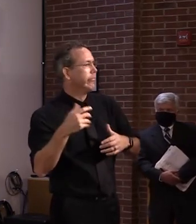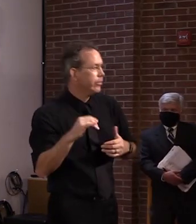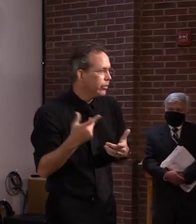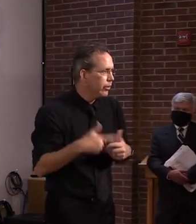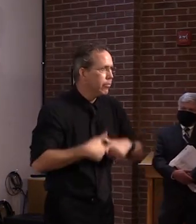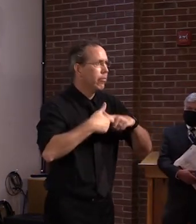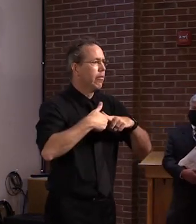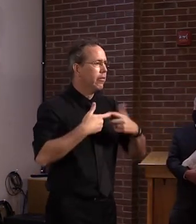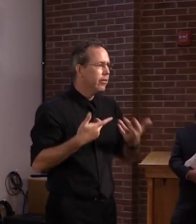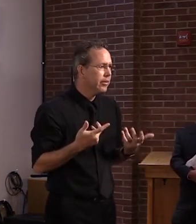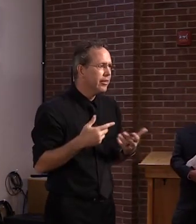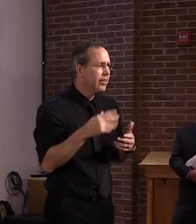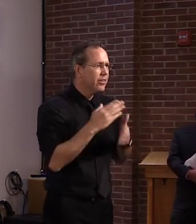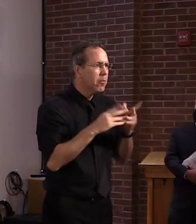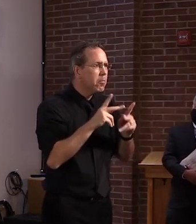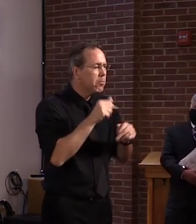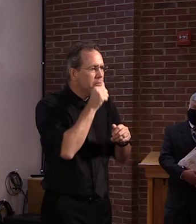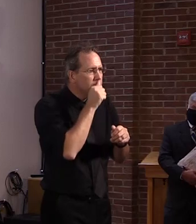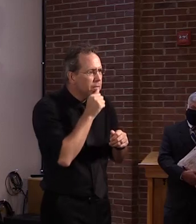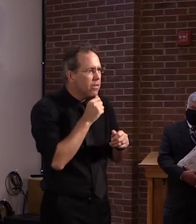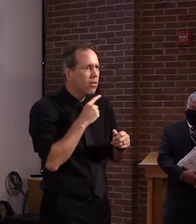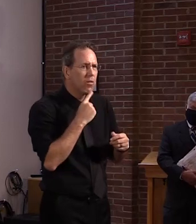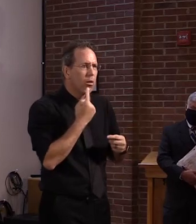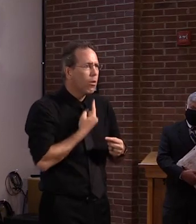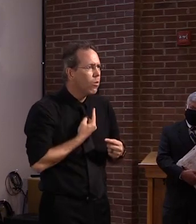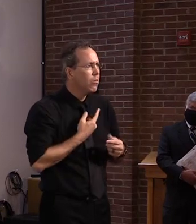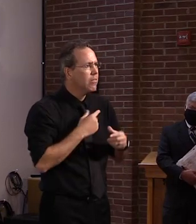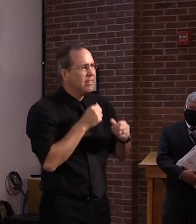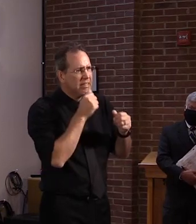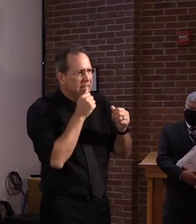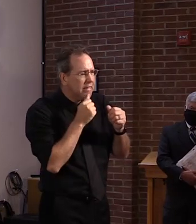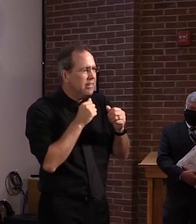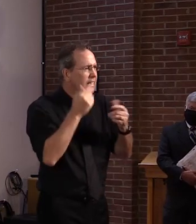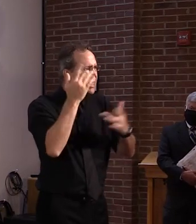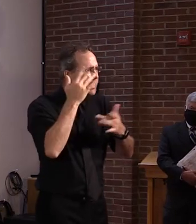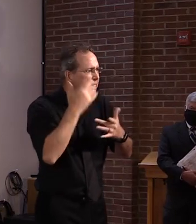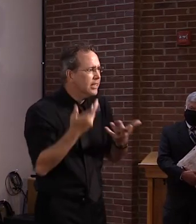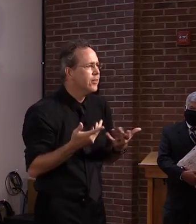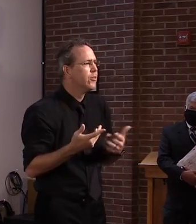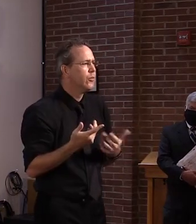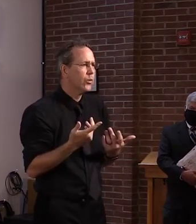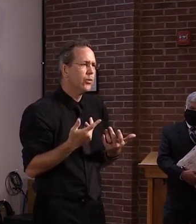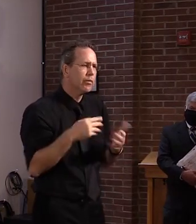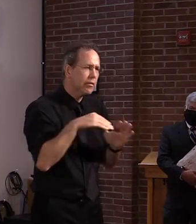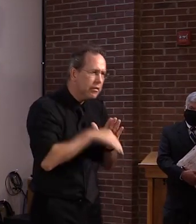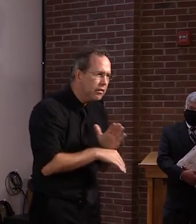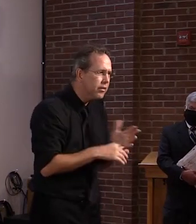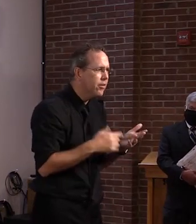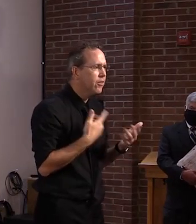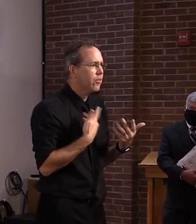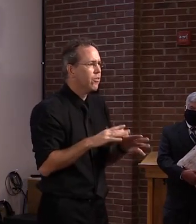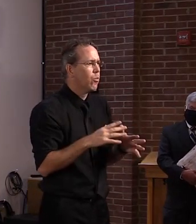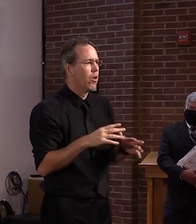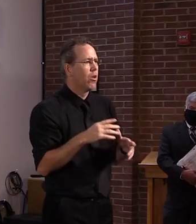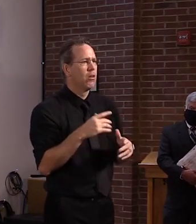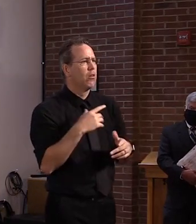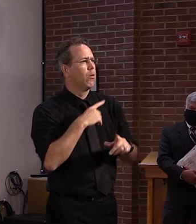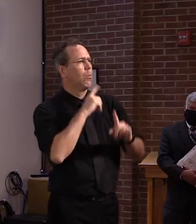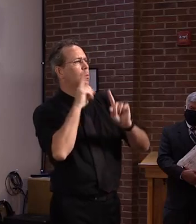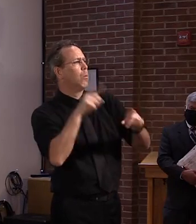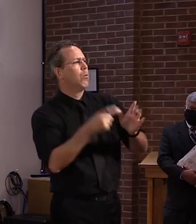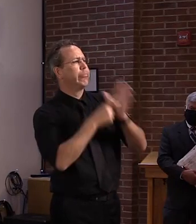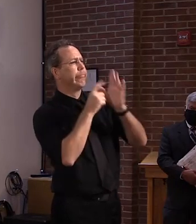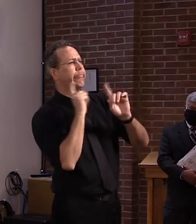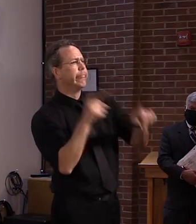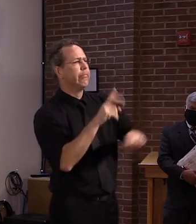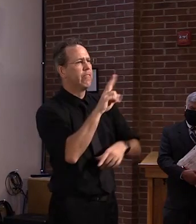health. It's affecting people's lives. And so, we have to balance all of that together. So, can't give you the definitive